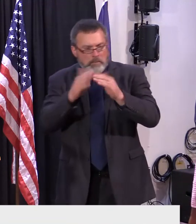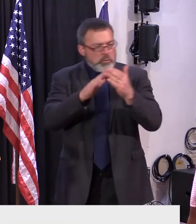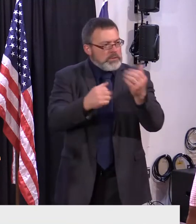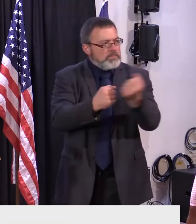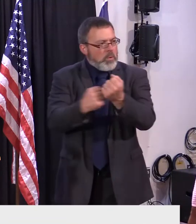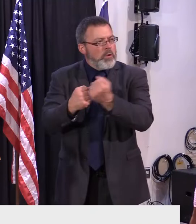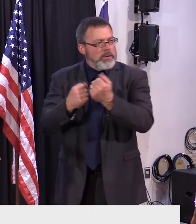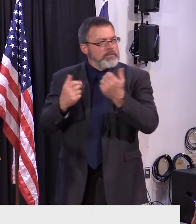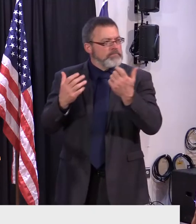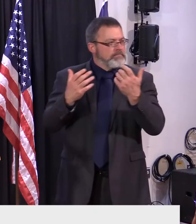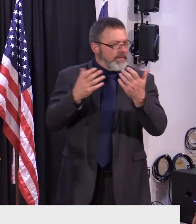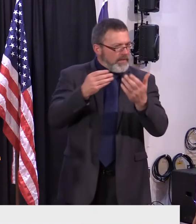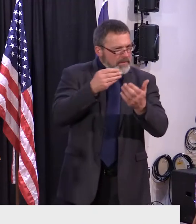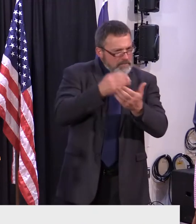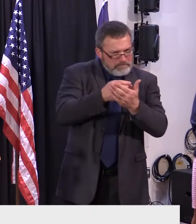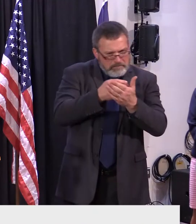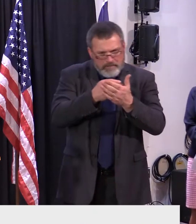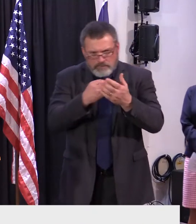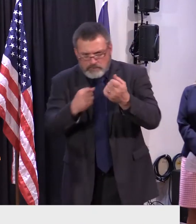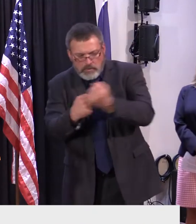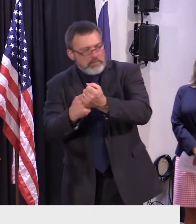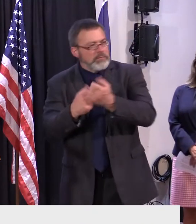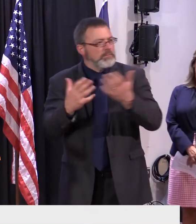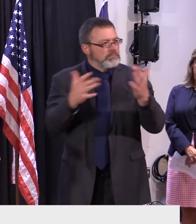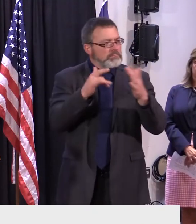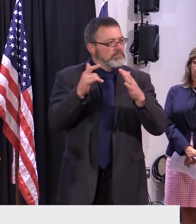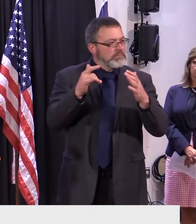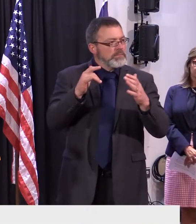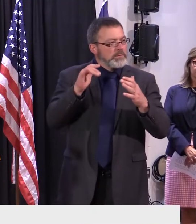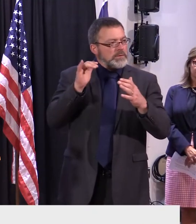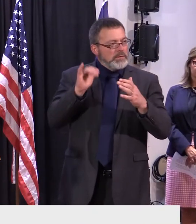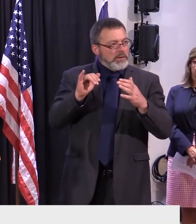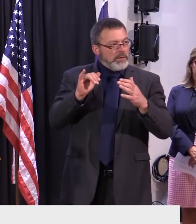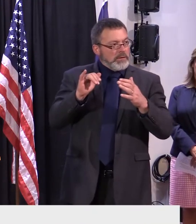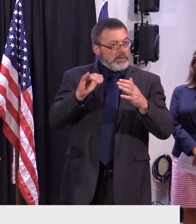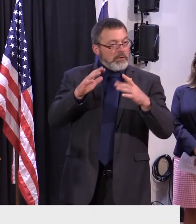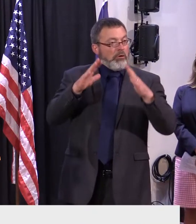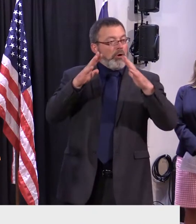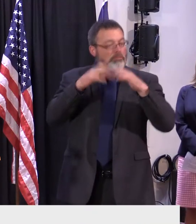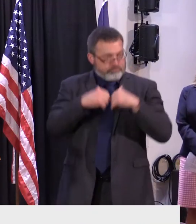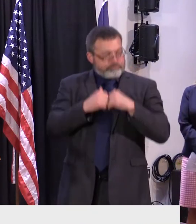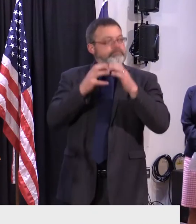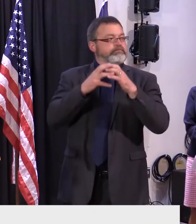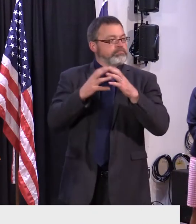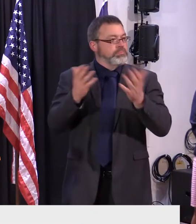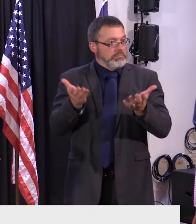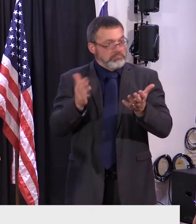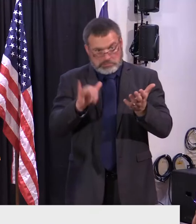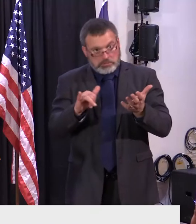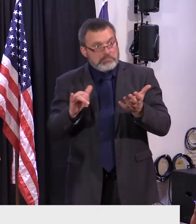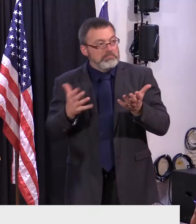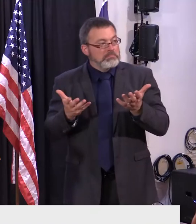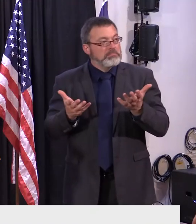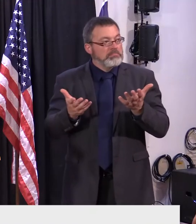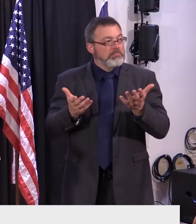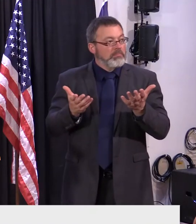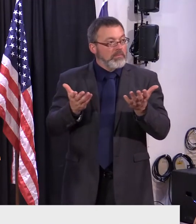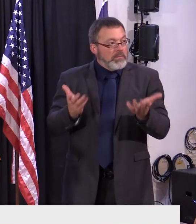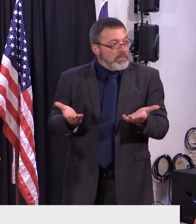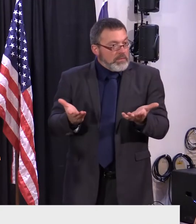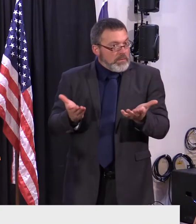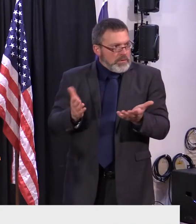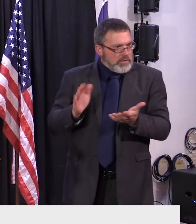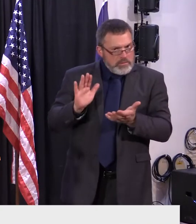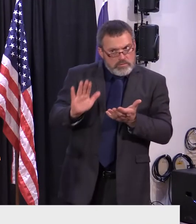sort of hitting the reset button, if you will, on health care reform. I'm wondering if, if you've heard of, if anything is, is